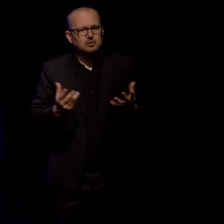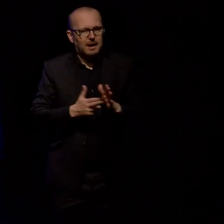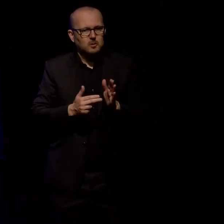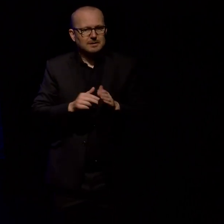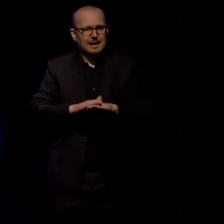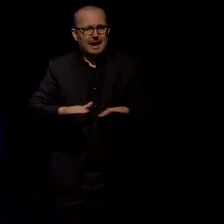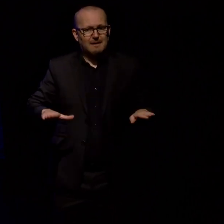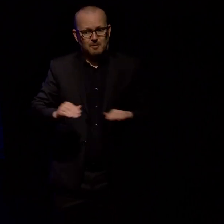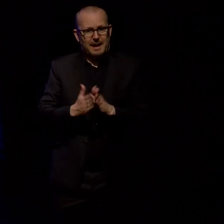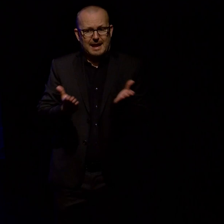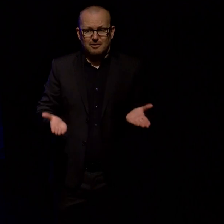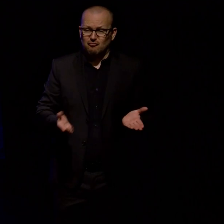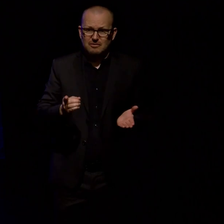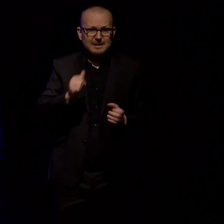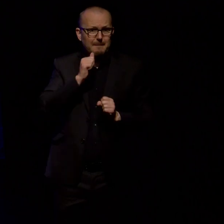What a book.